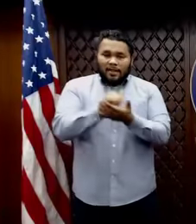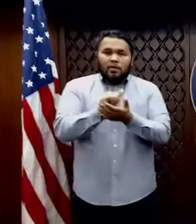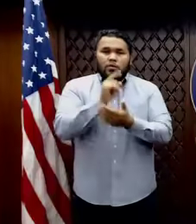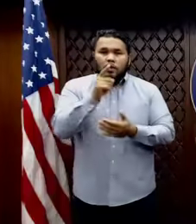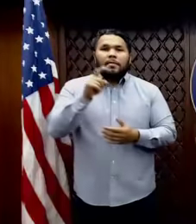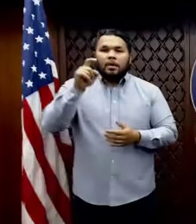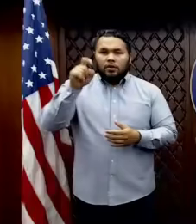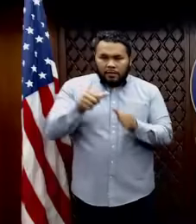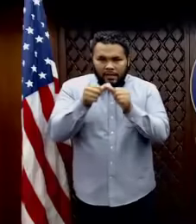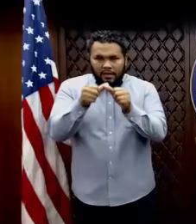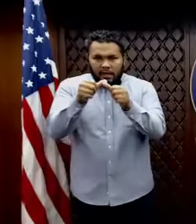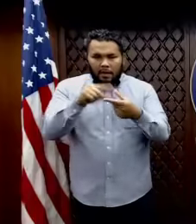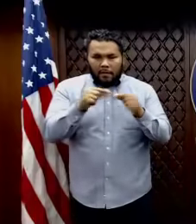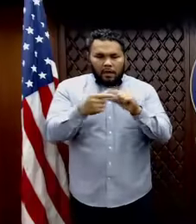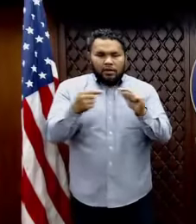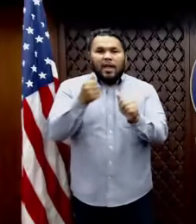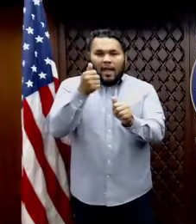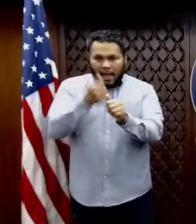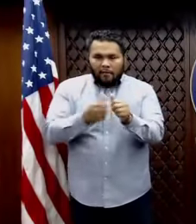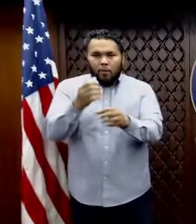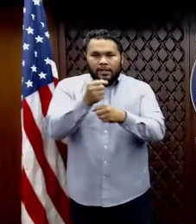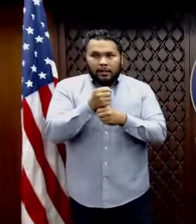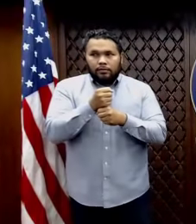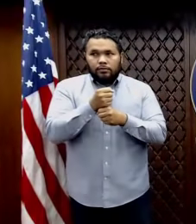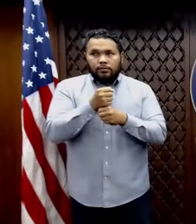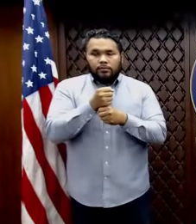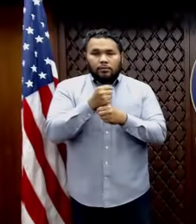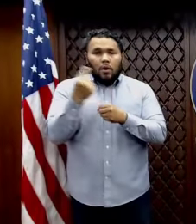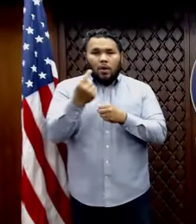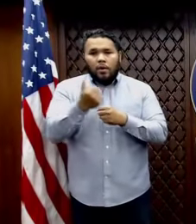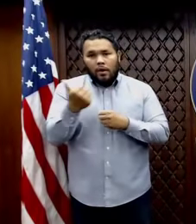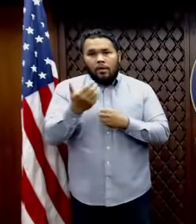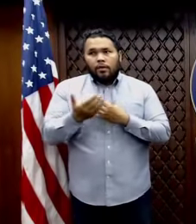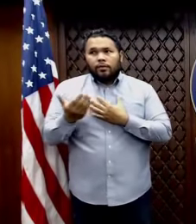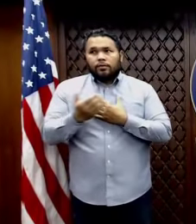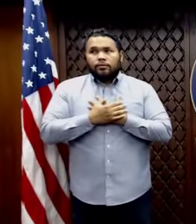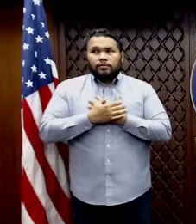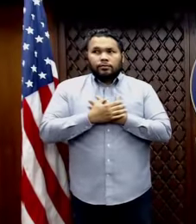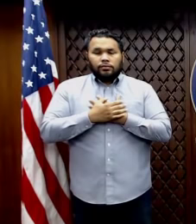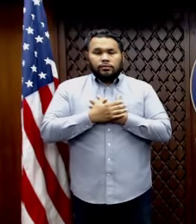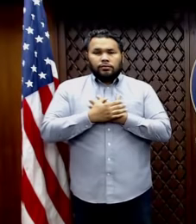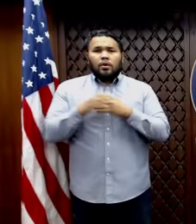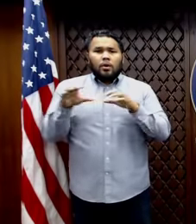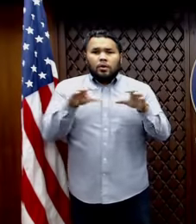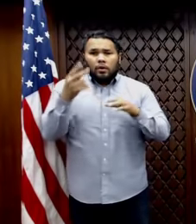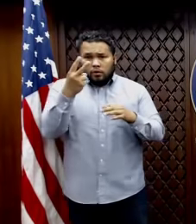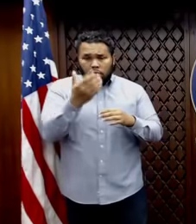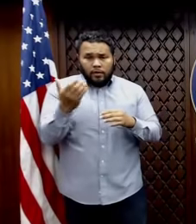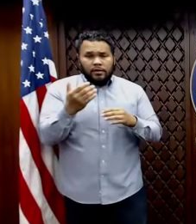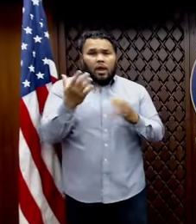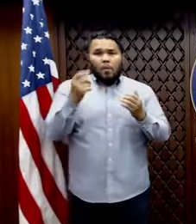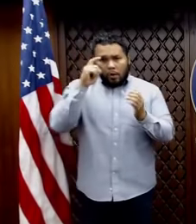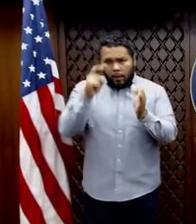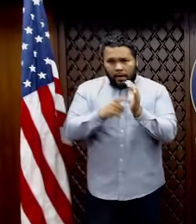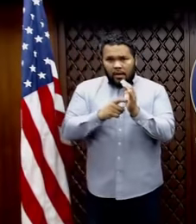consistent message that everybody takes. Um, and the only other things I want to add, um, to do are two things. I want to recognize